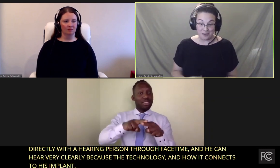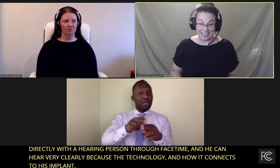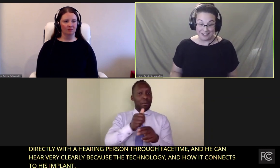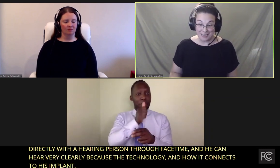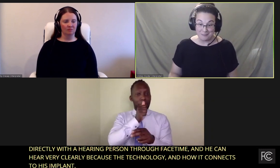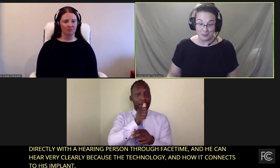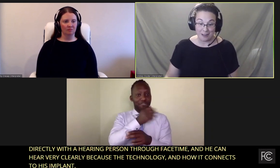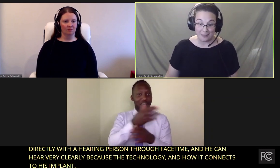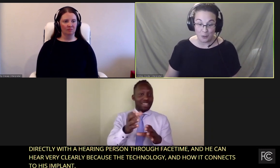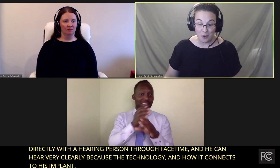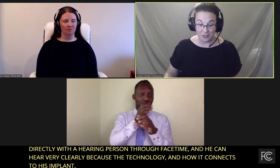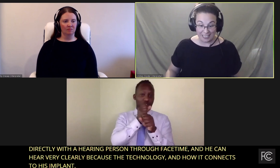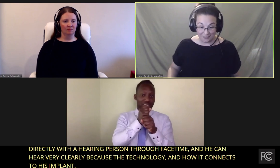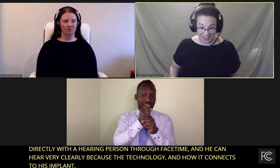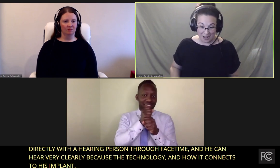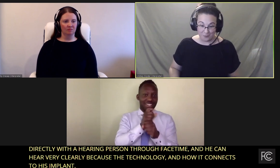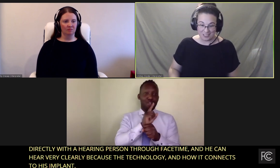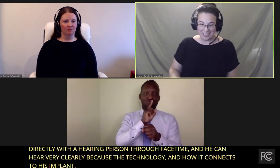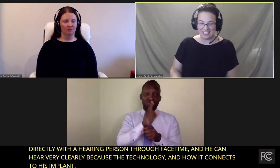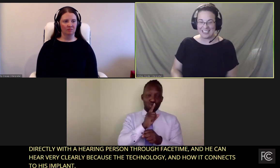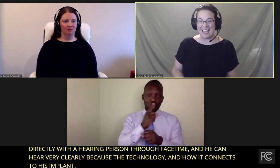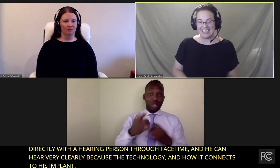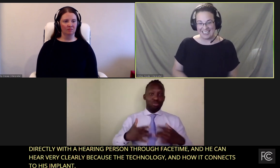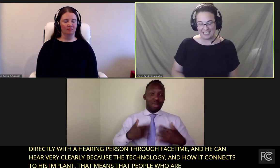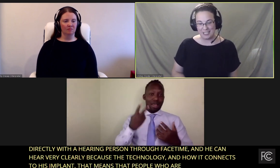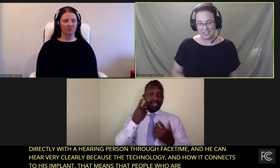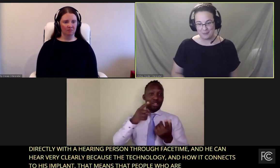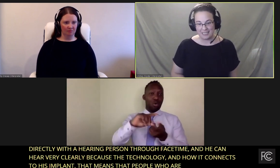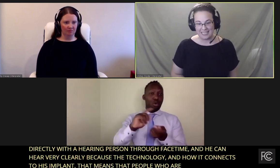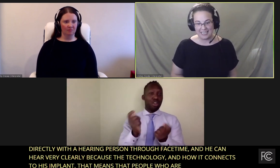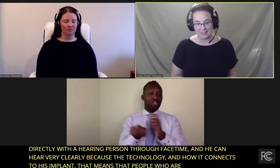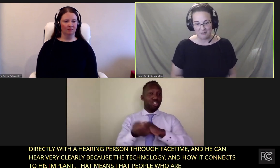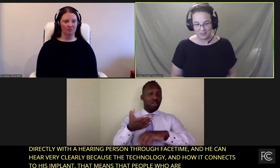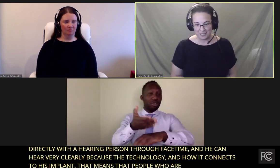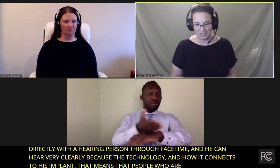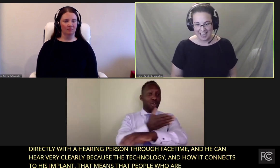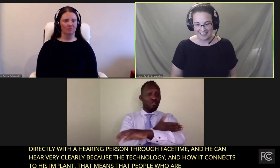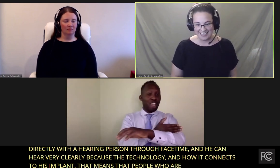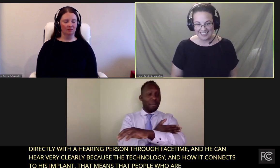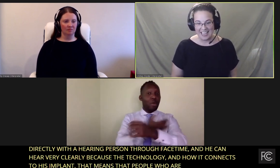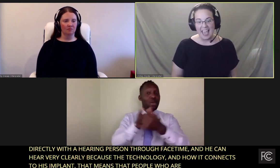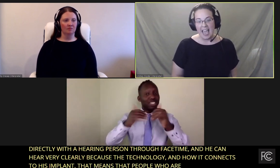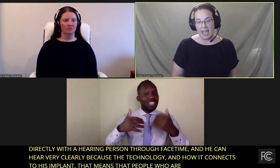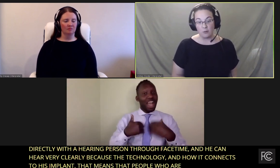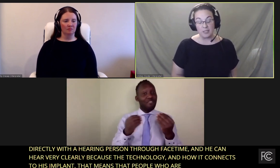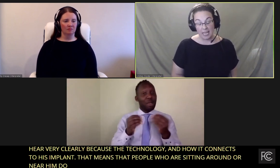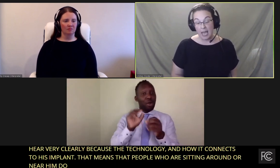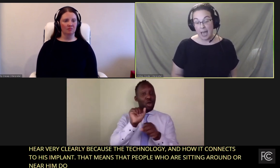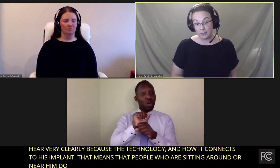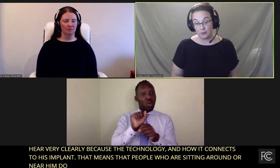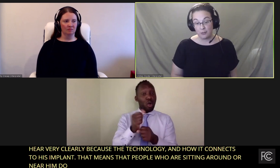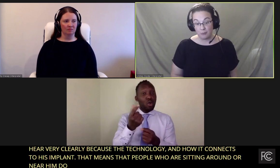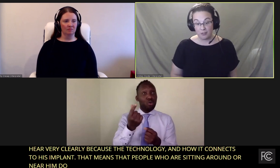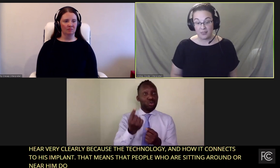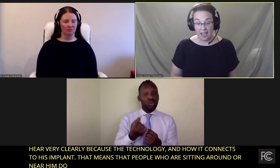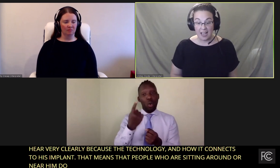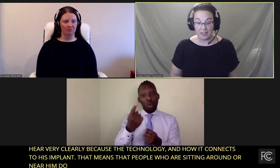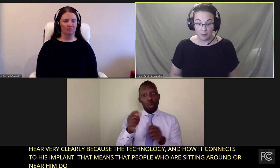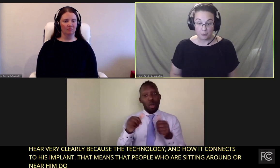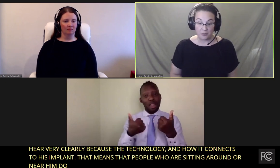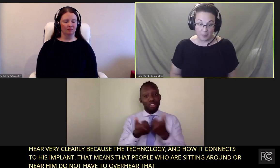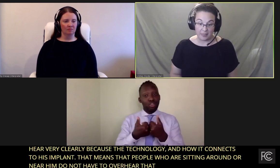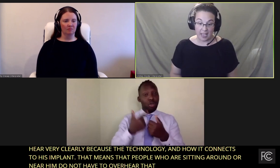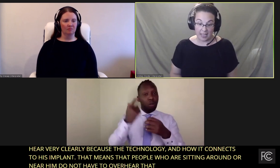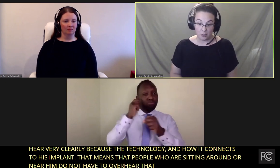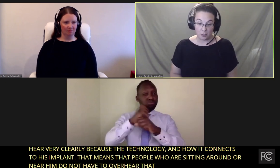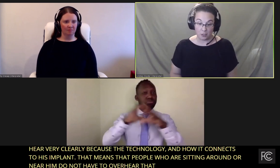around or near him do not have to overhear that conversation. And he continues to maintain his confidentiality and was absolutely thrilled at that